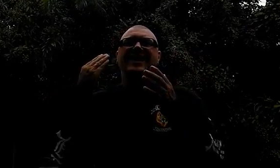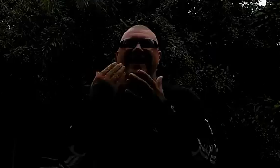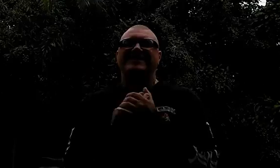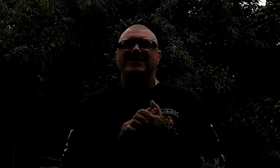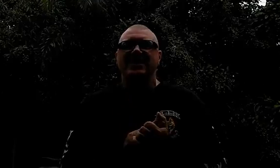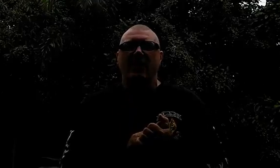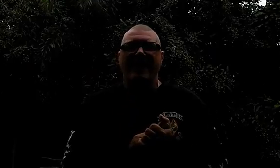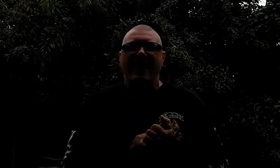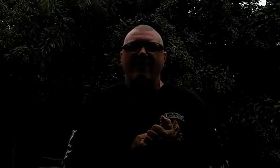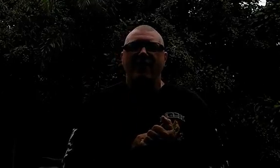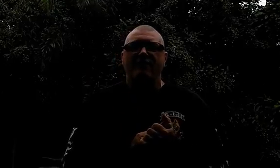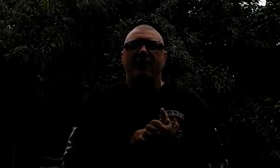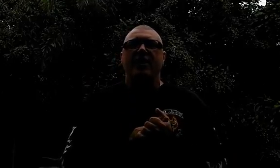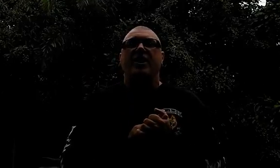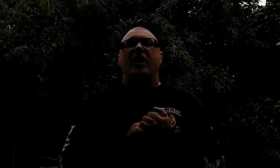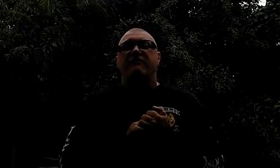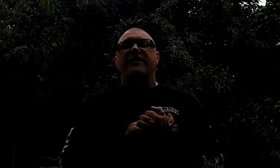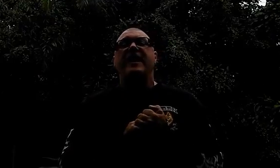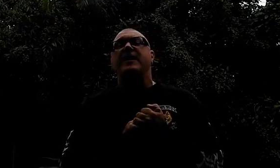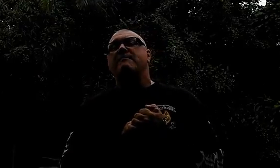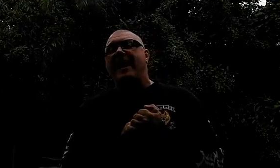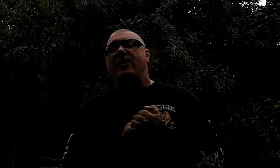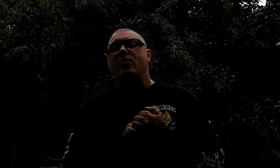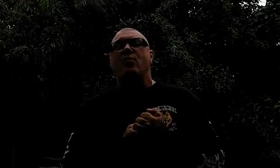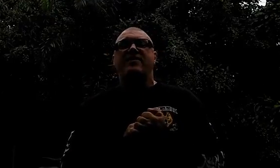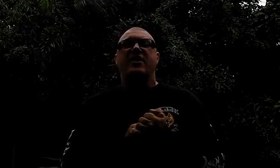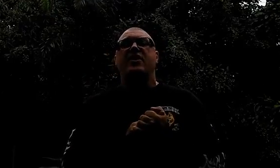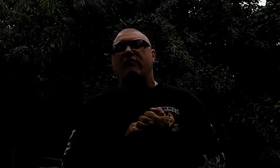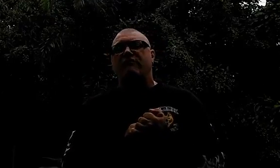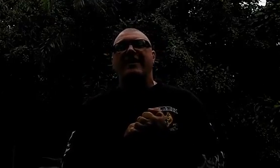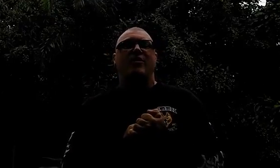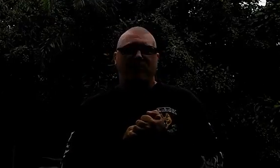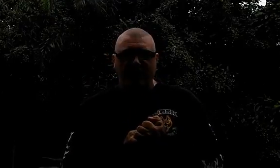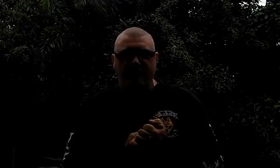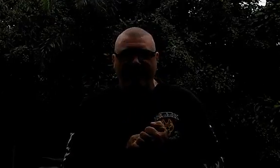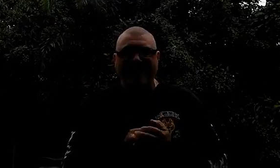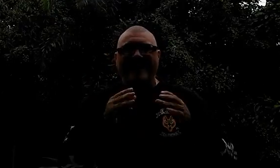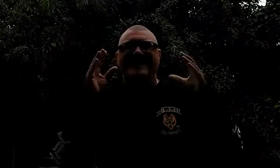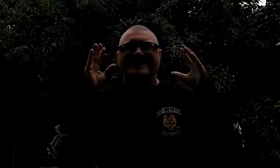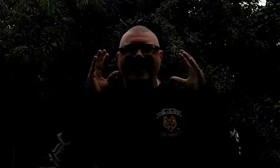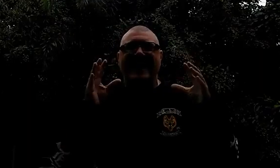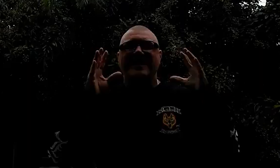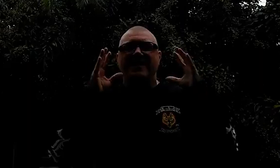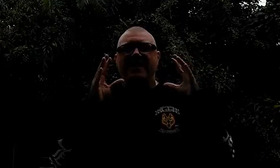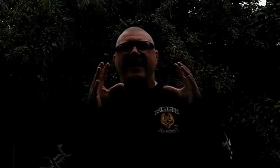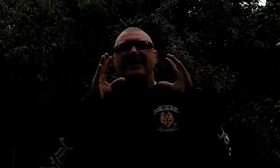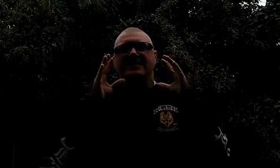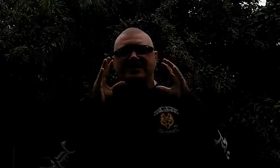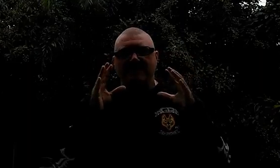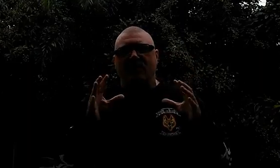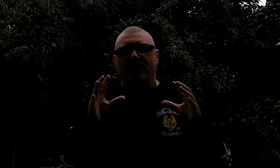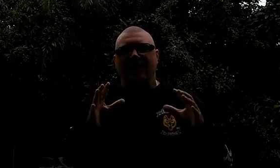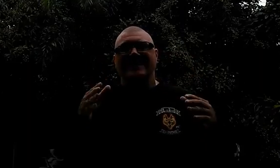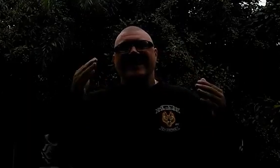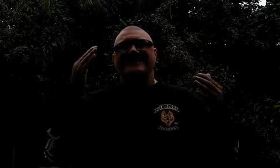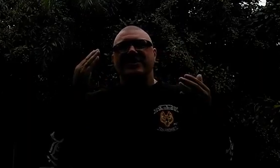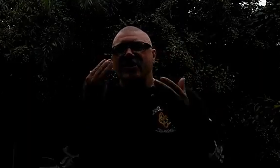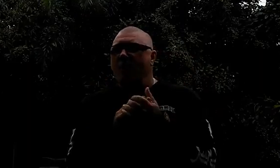less than going out for a coffee and a bagel with your girlfriend or boyfriend. It's that, that simple guys. It's a no